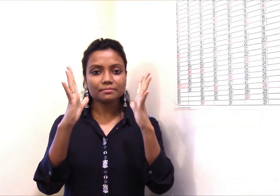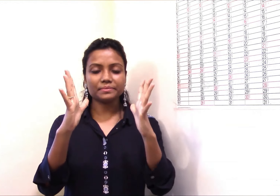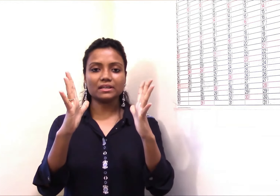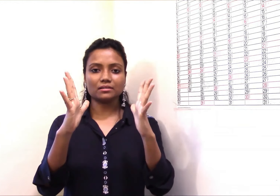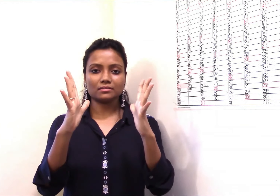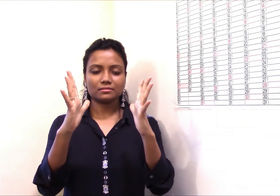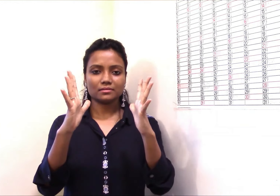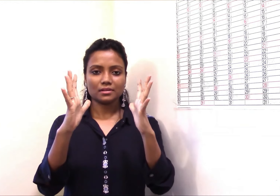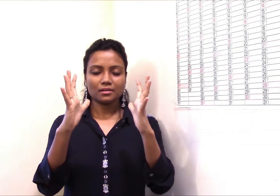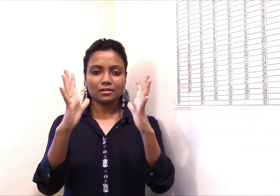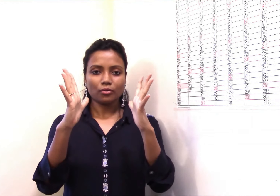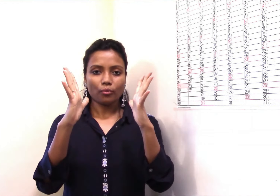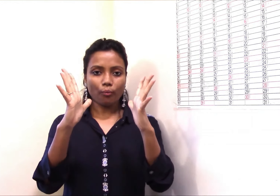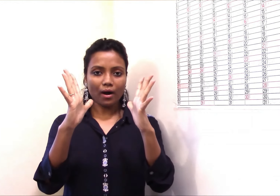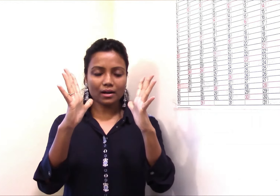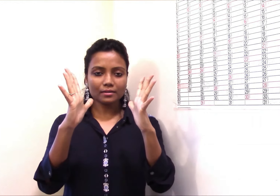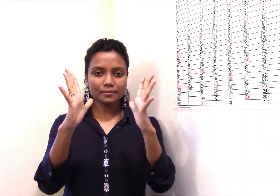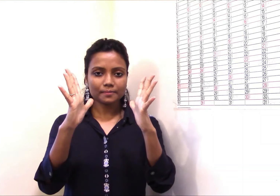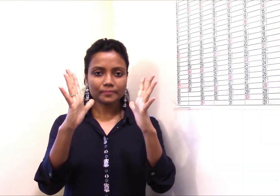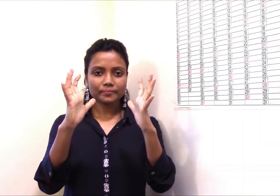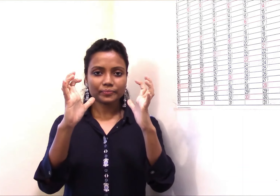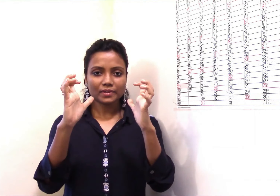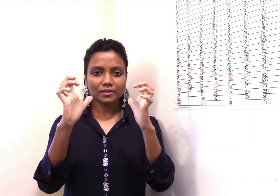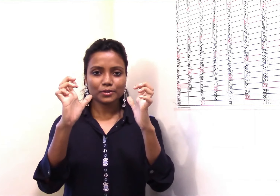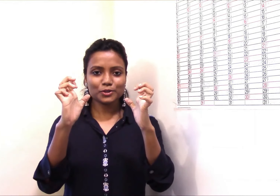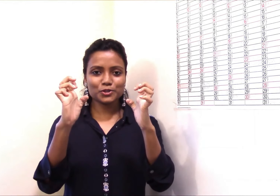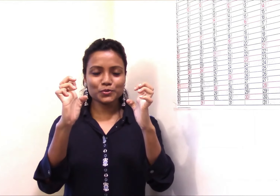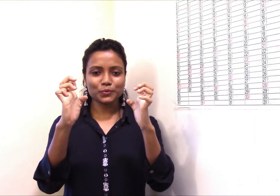bigger. Four, one, two,